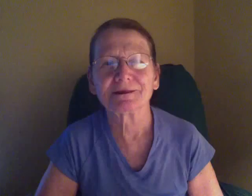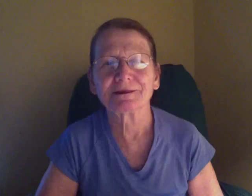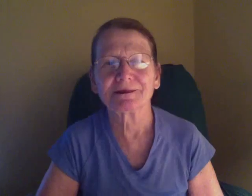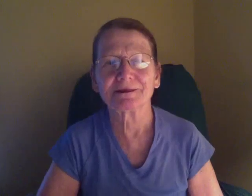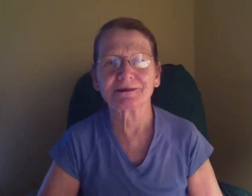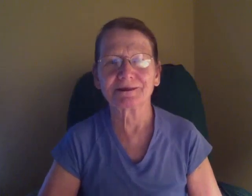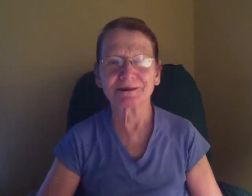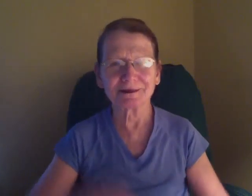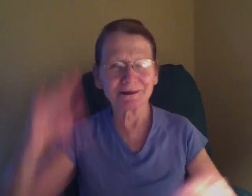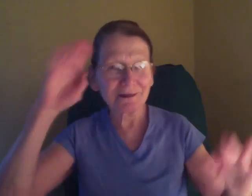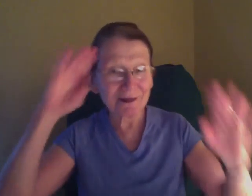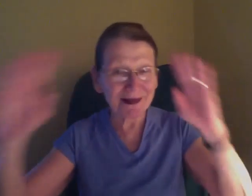002nd